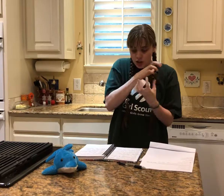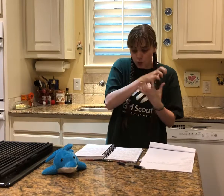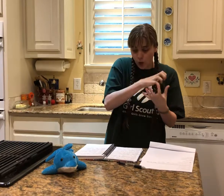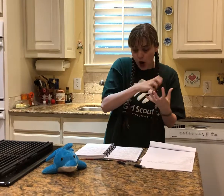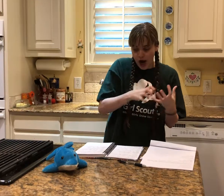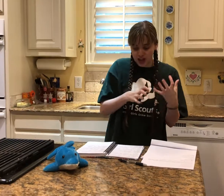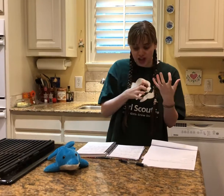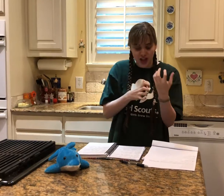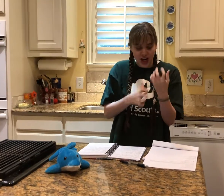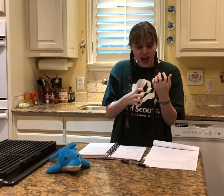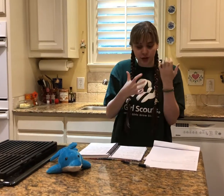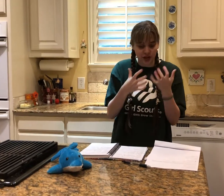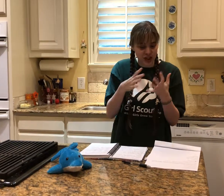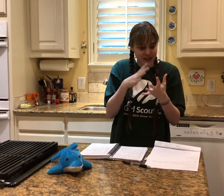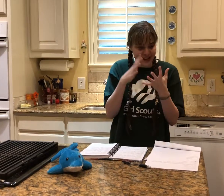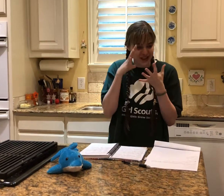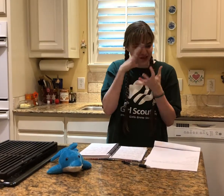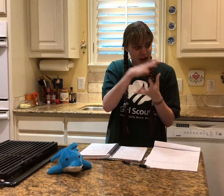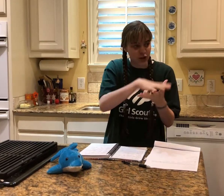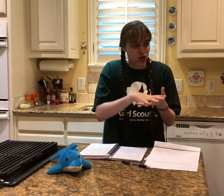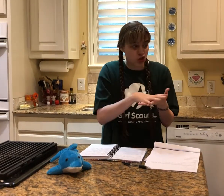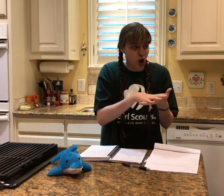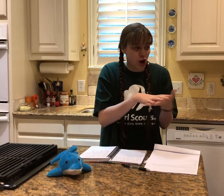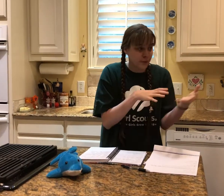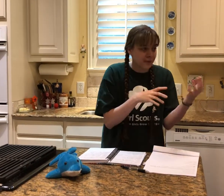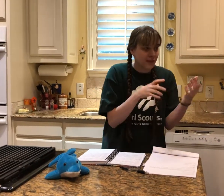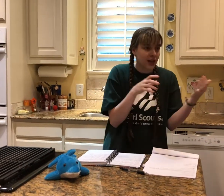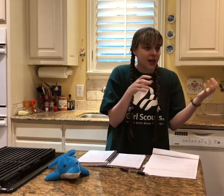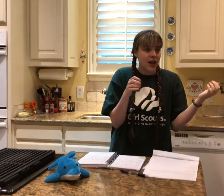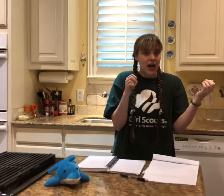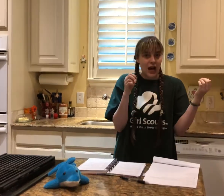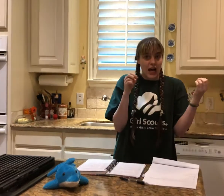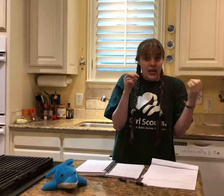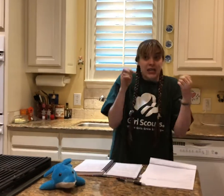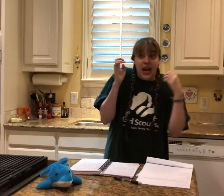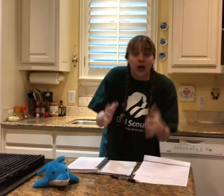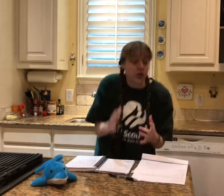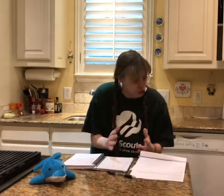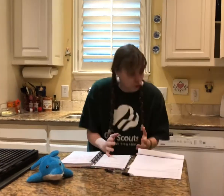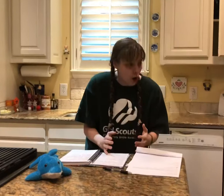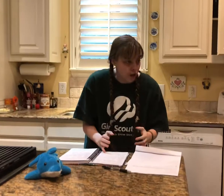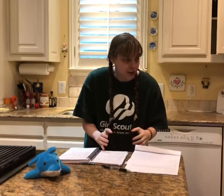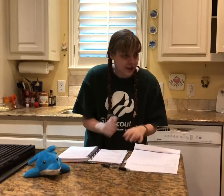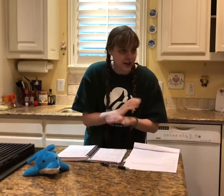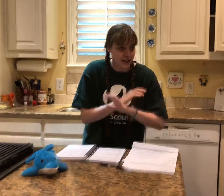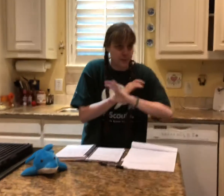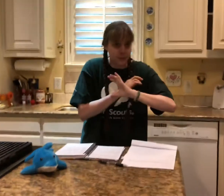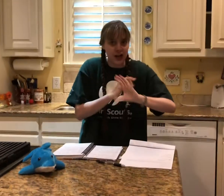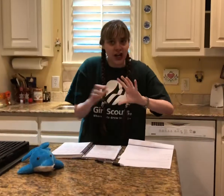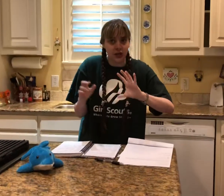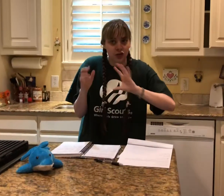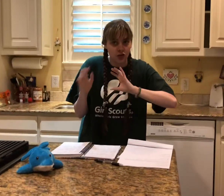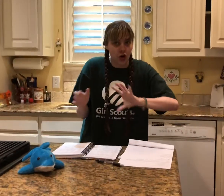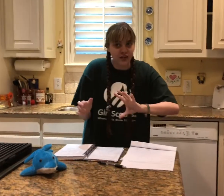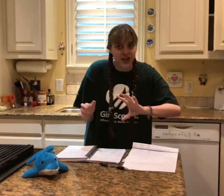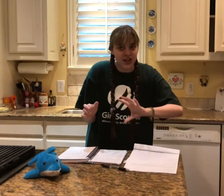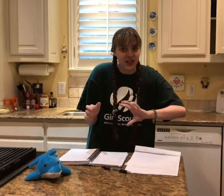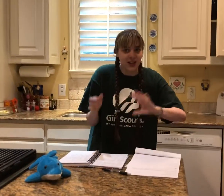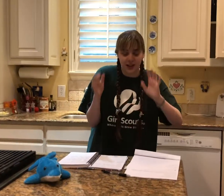to watch and their skin's actually very strong and they're strong like beating a starfish like